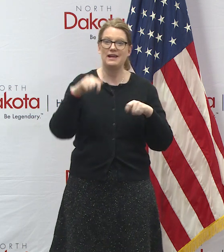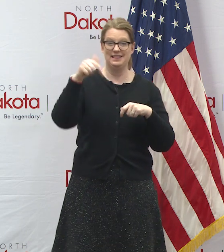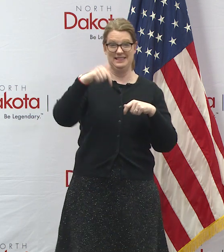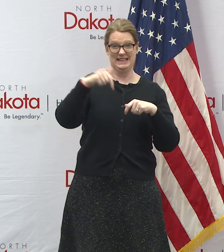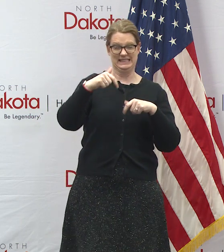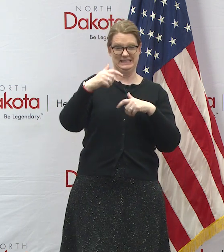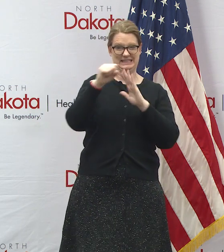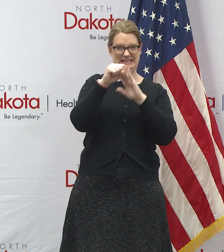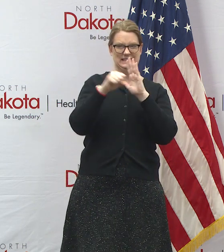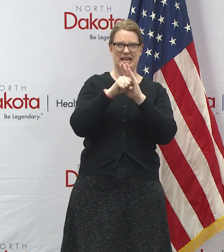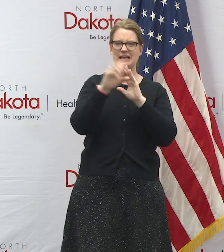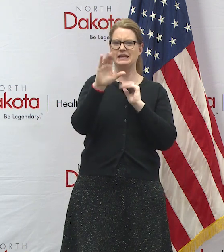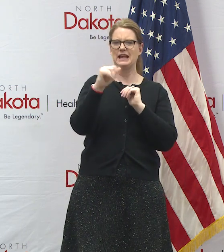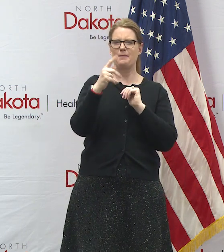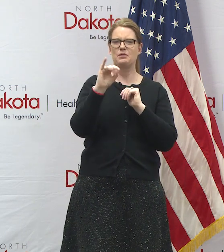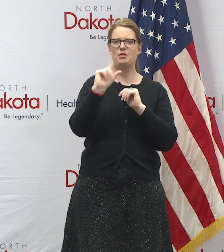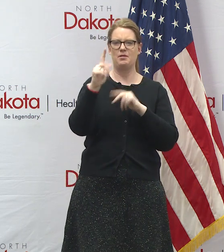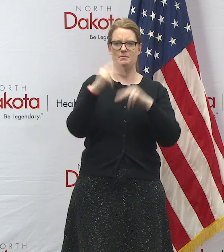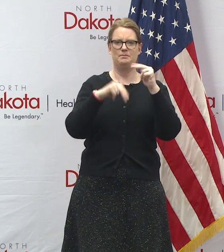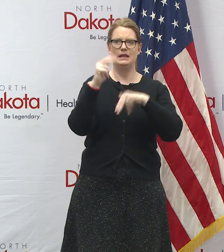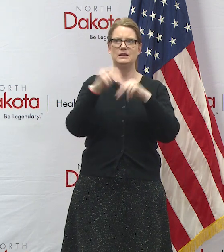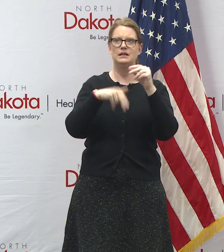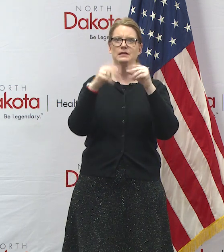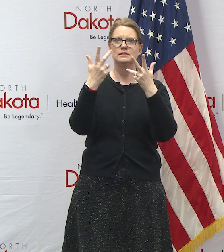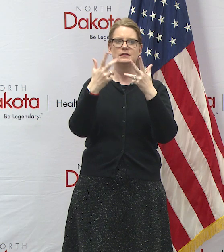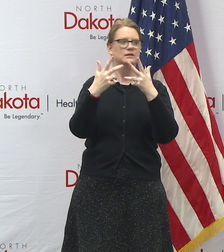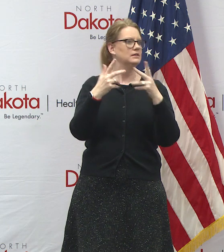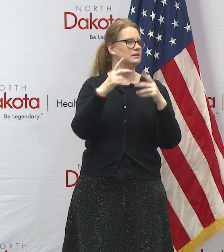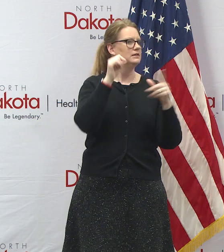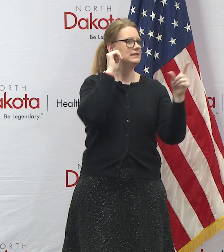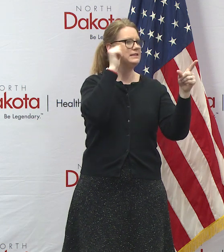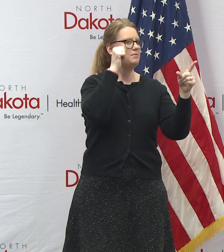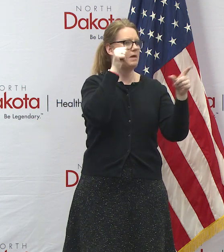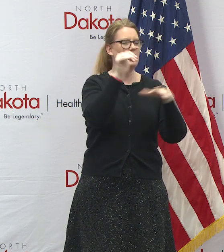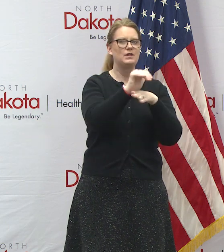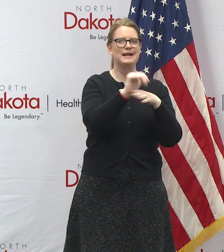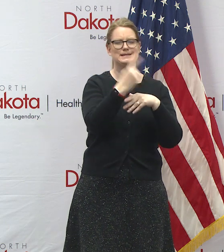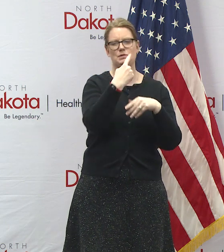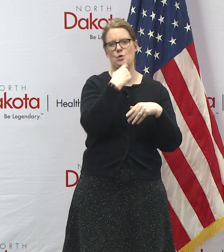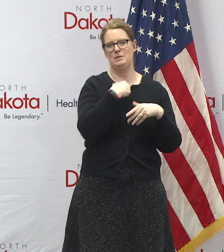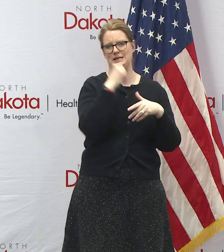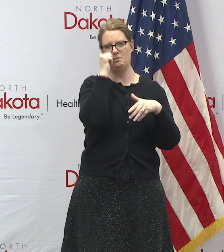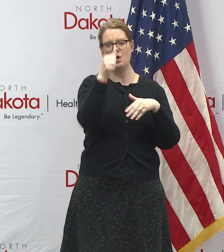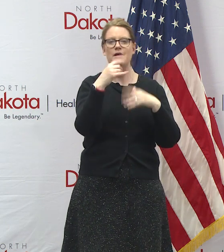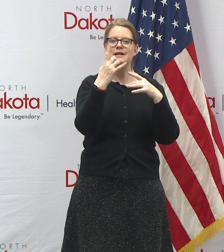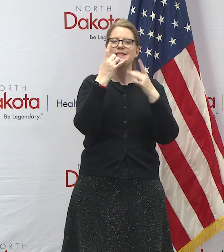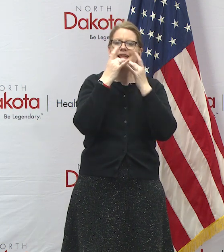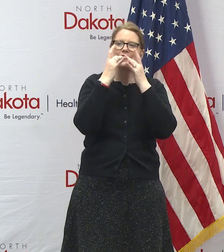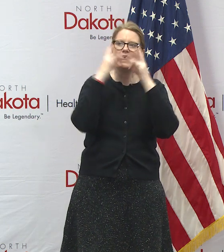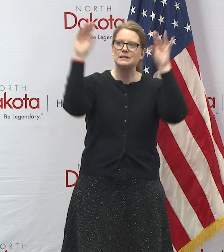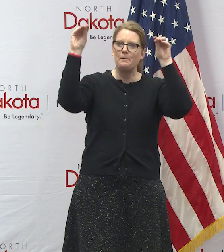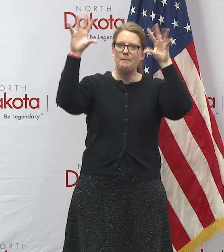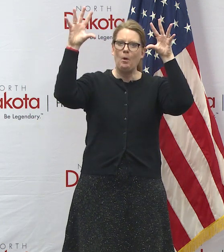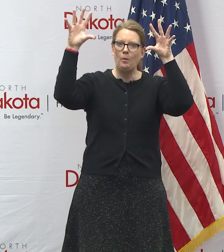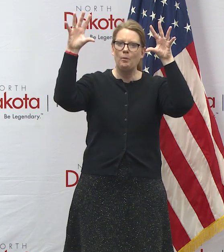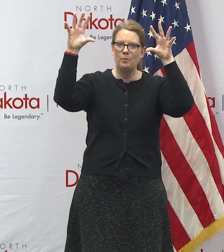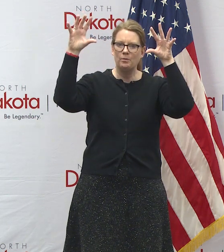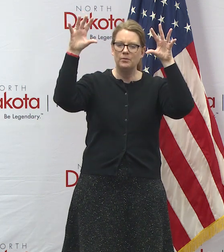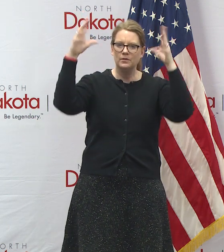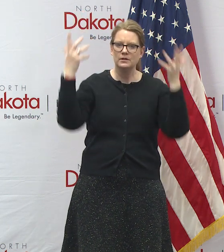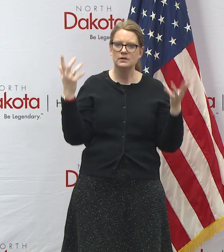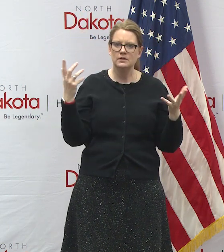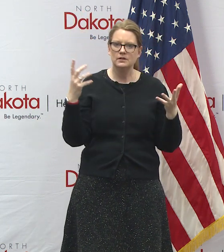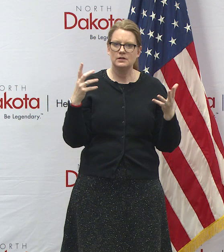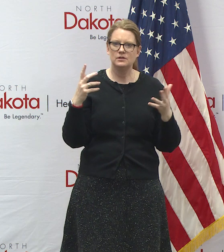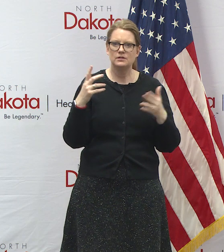capitol into a i'm getting the signal now that it'll be tomorrow night uh we'll have the lights up on the and the capitol where which we've